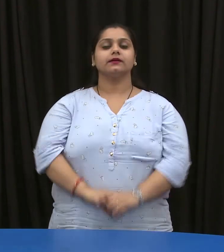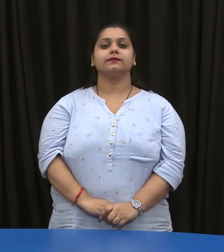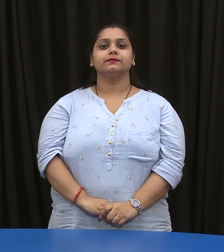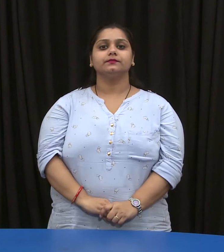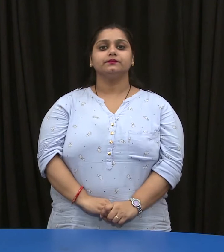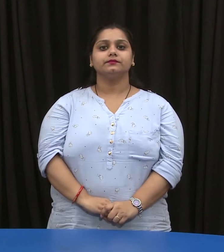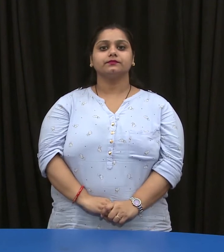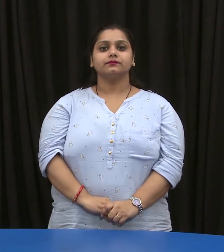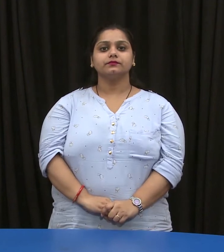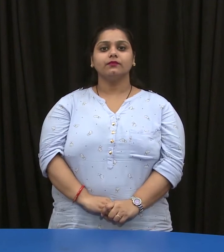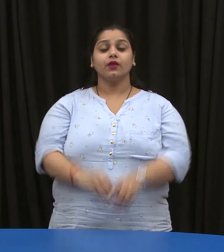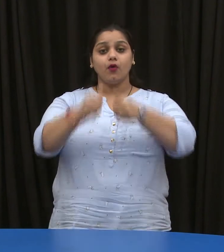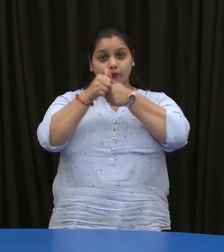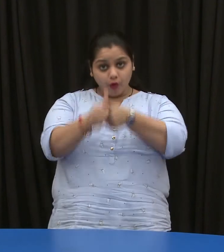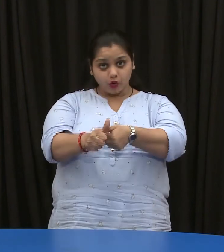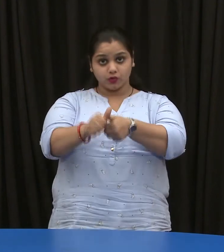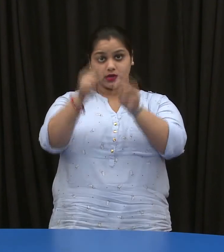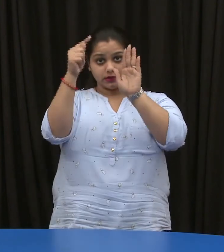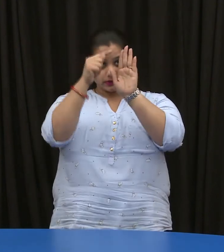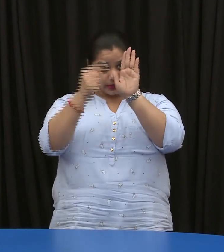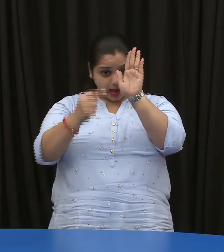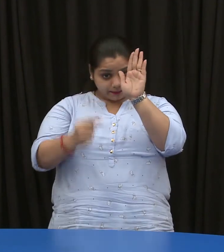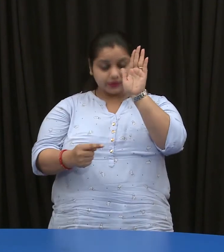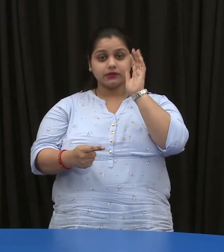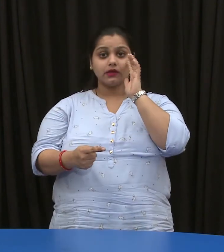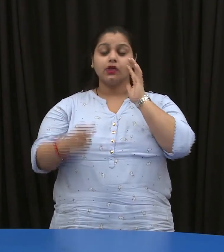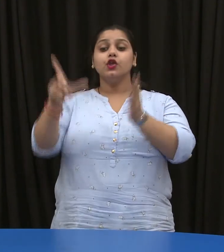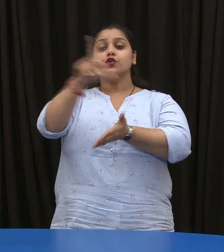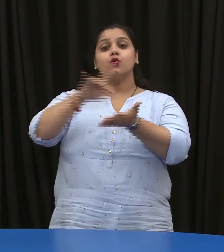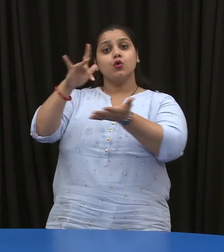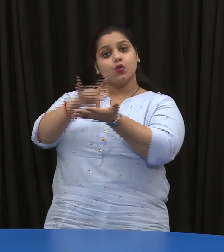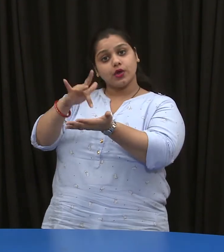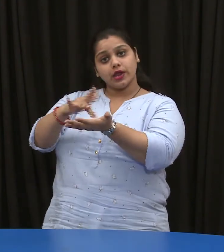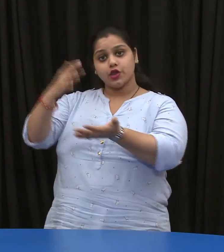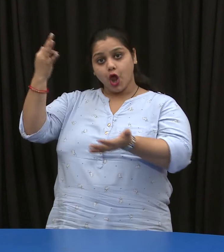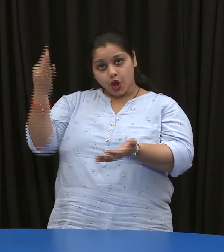Follow the instructions to locate and install new Windows feature.